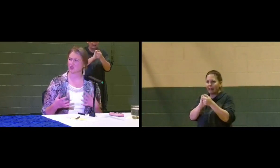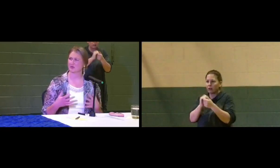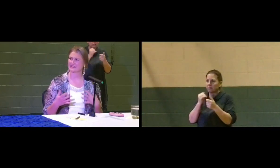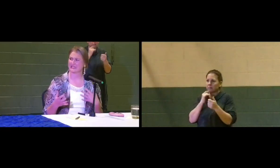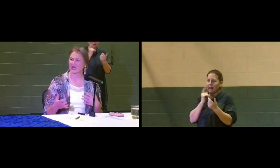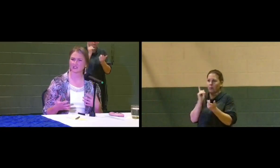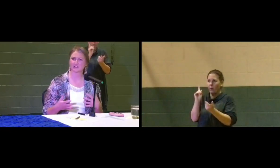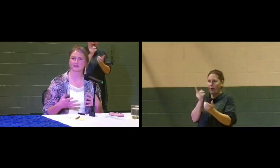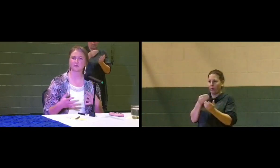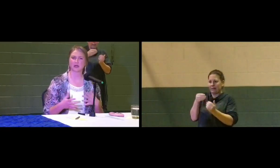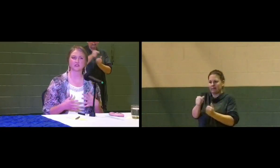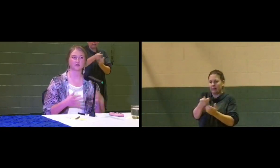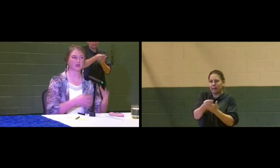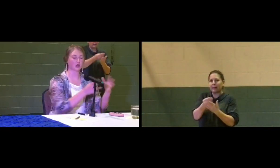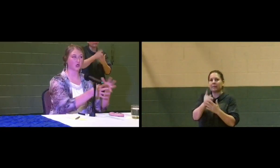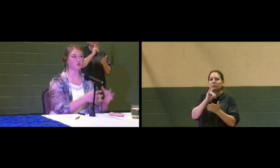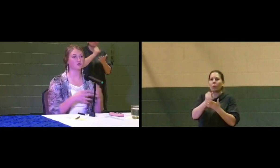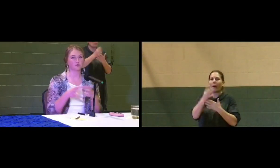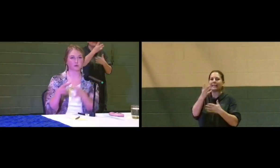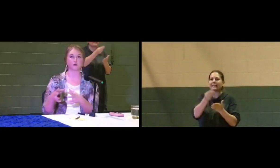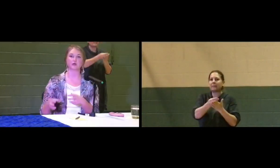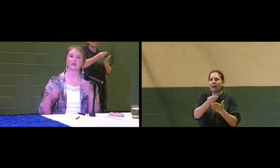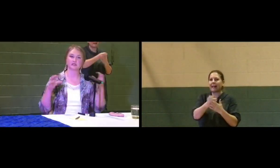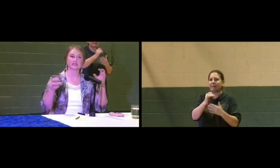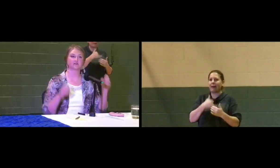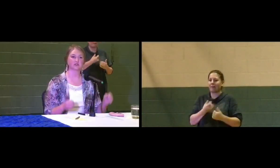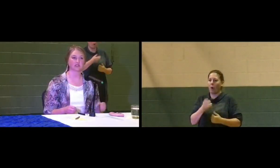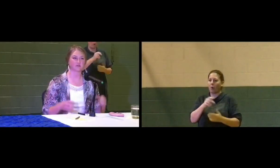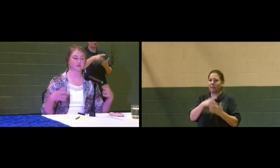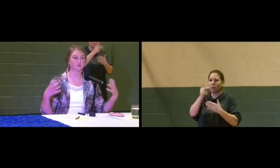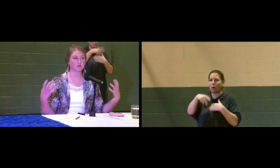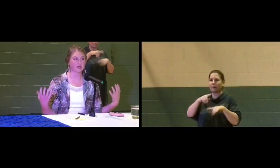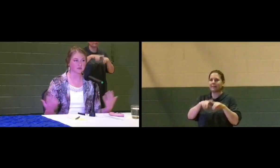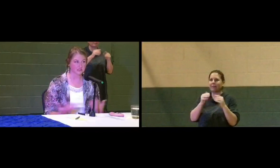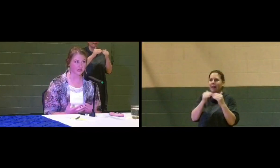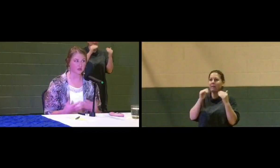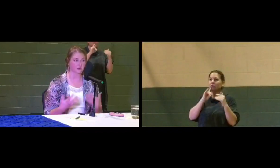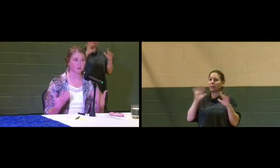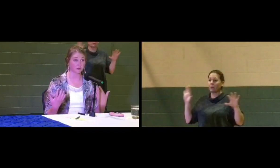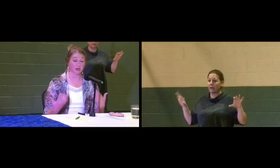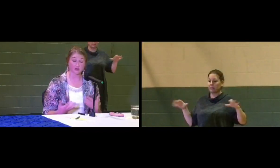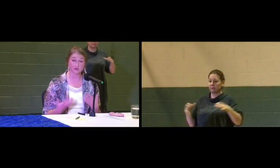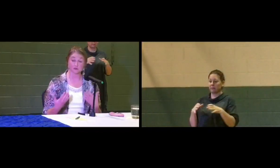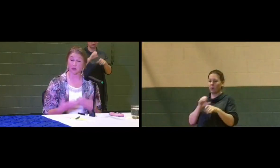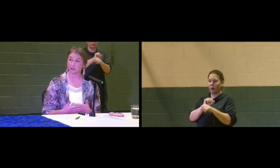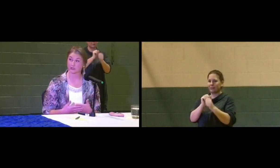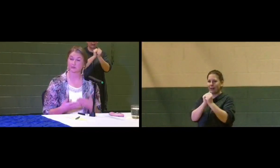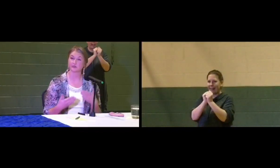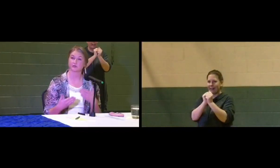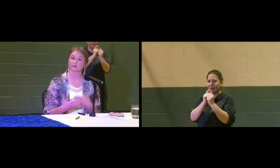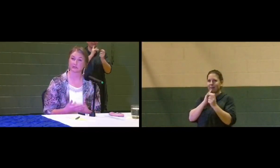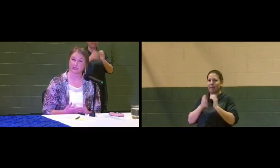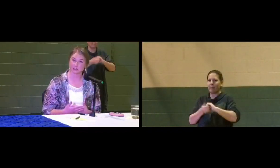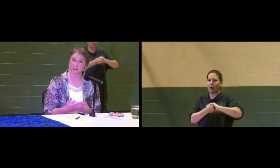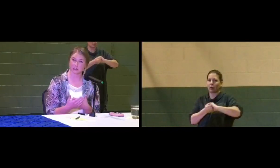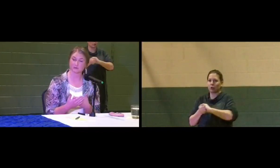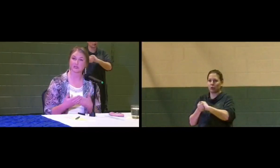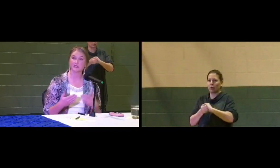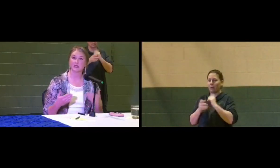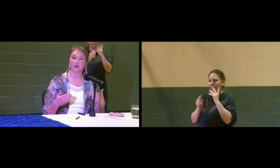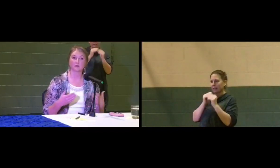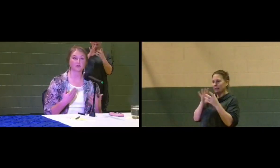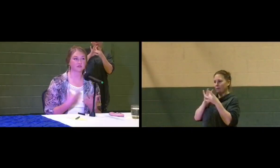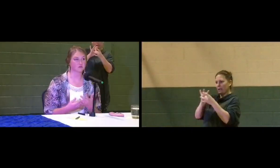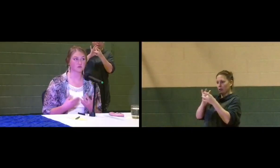wasting so many dollars by doing our own programs at different levels. When we come together, when we repair those partnerships and those relationships